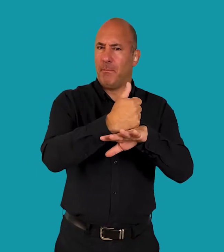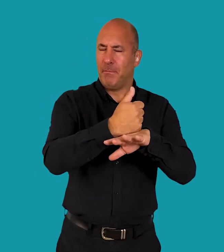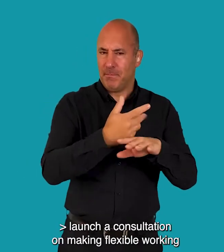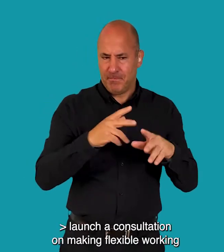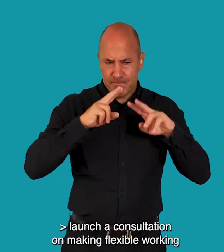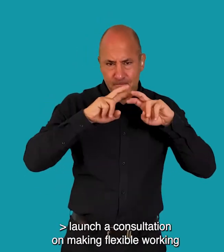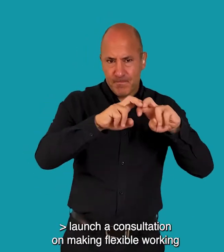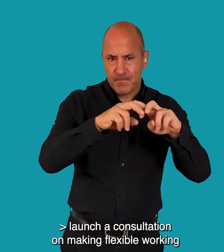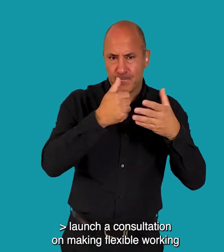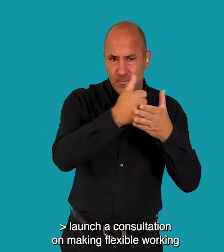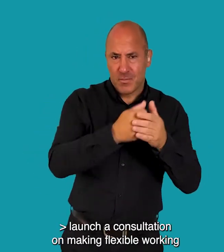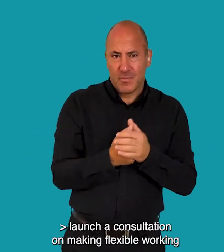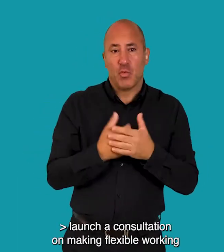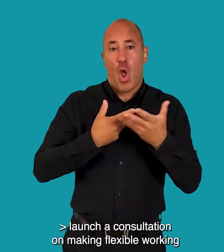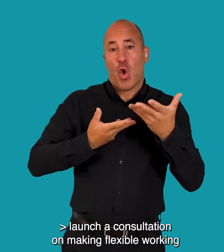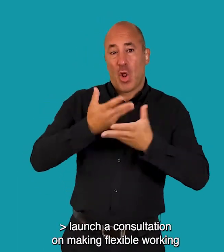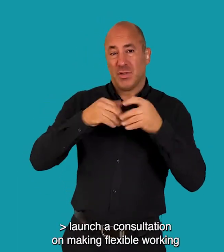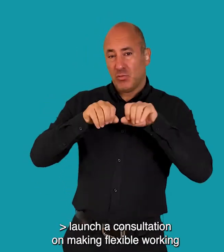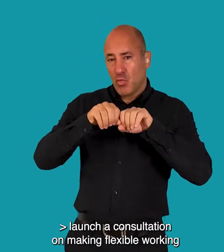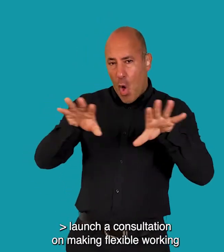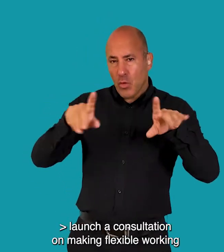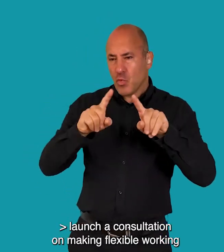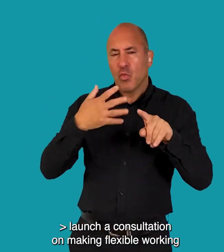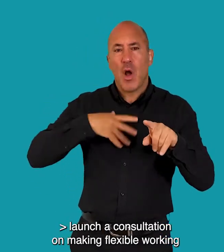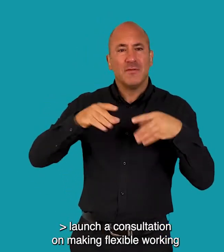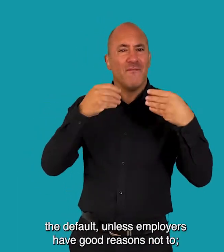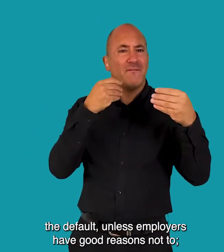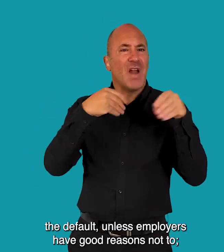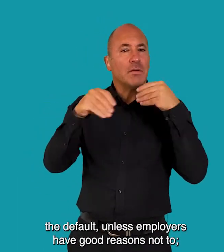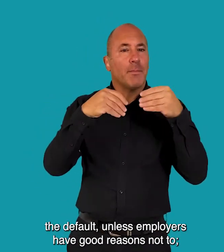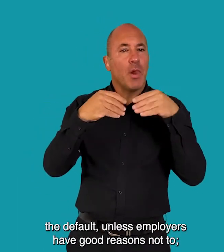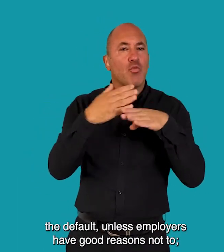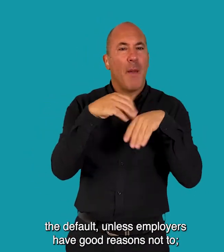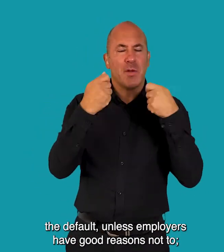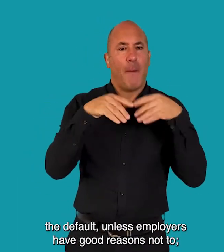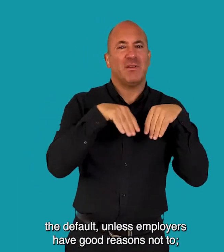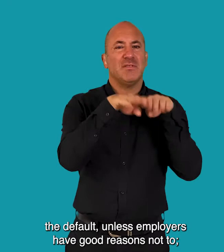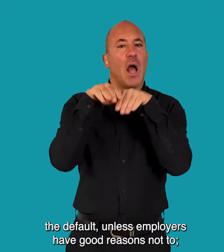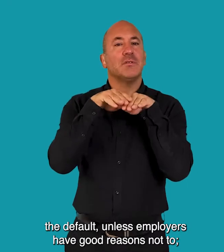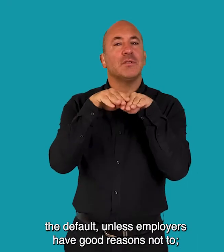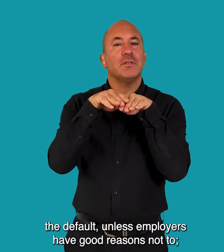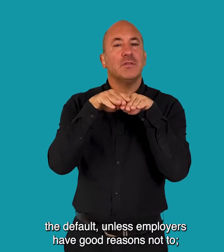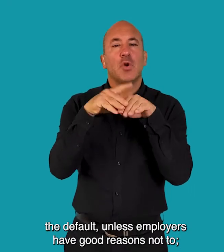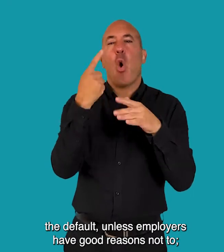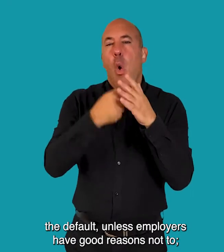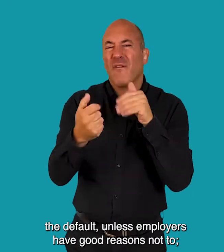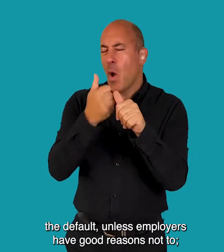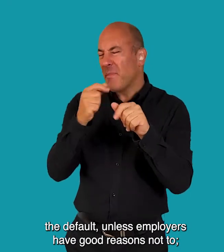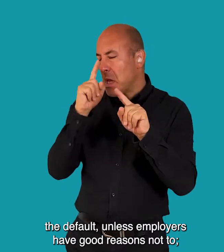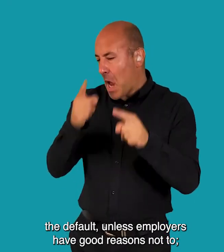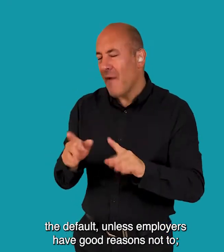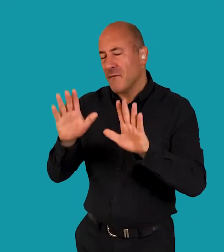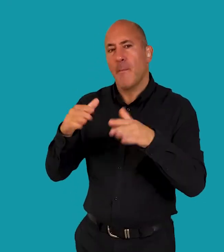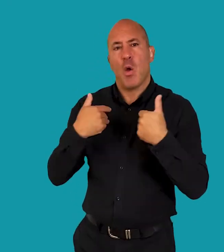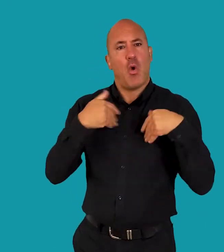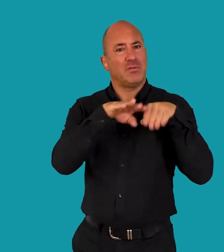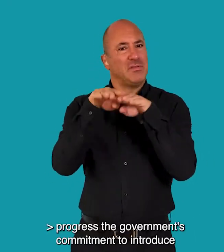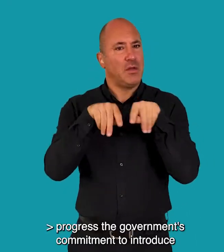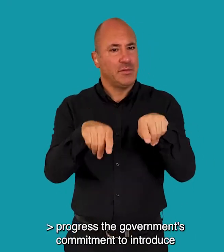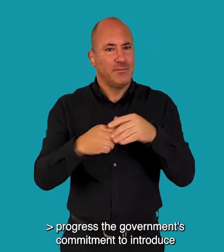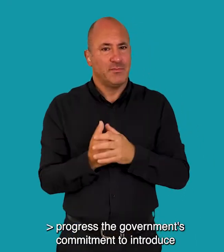Launch a consultation on making flexible working the default Unless employers have good reason not to